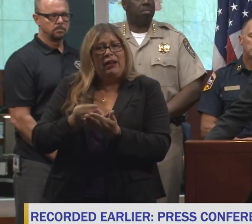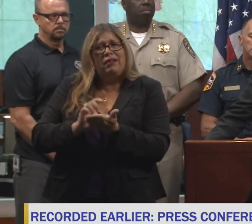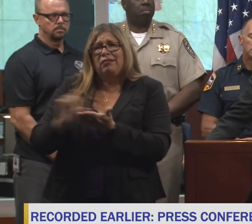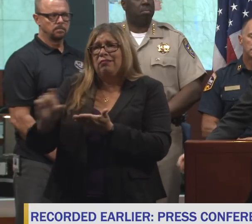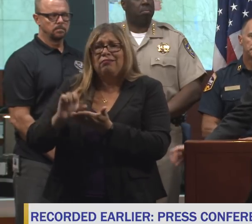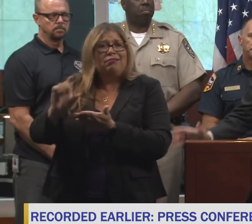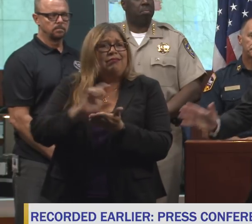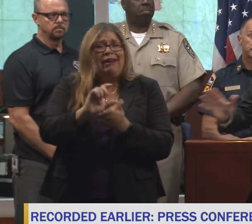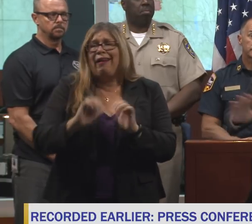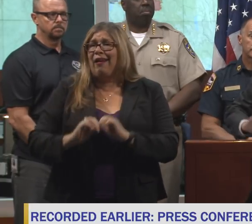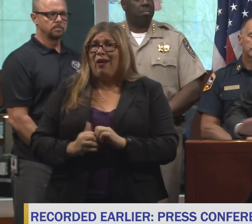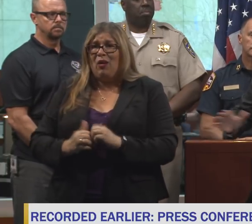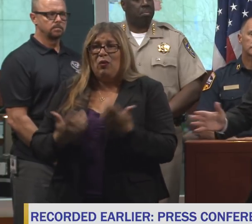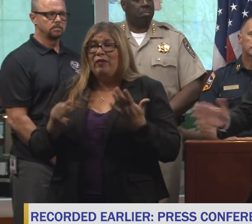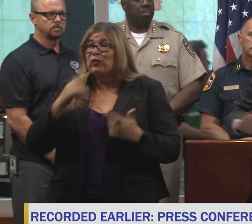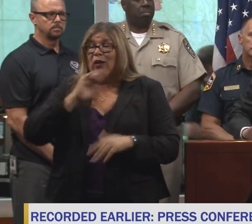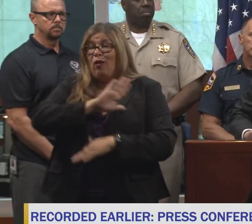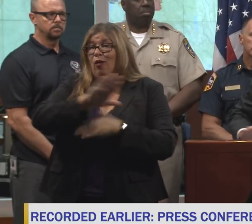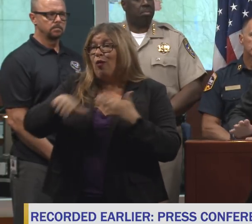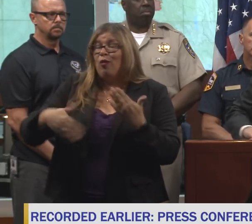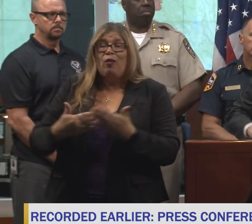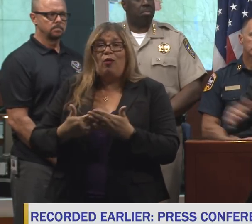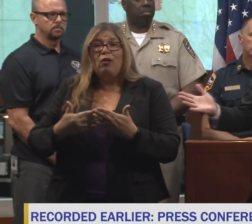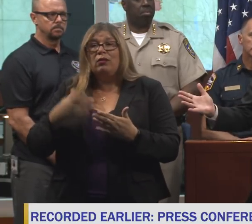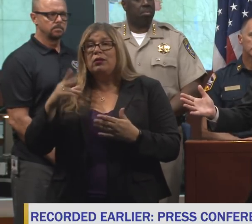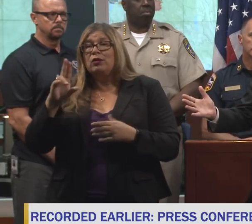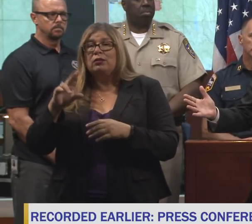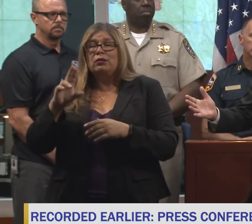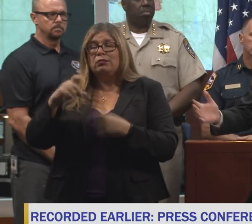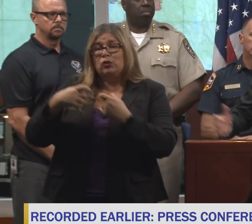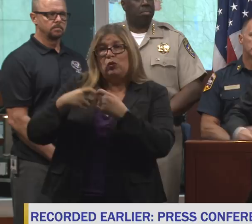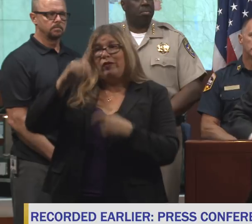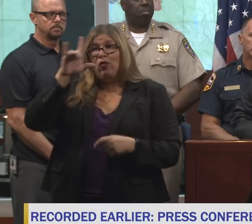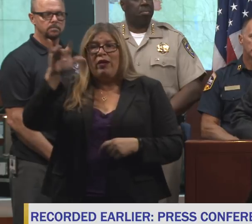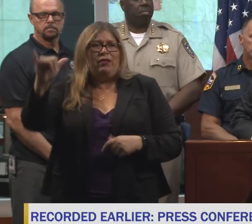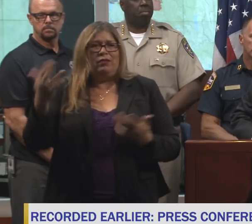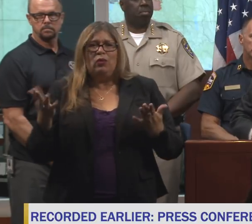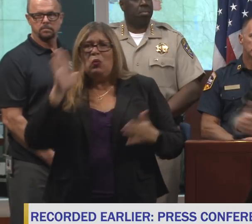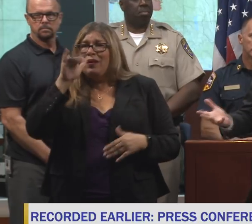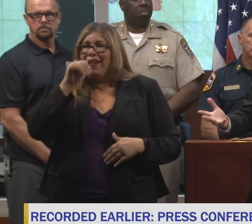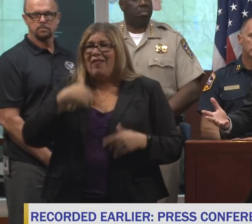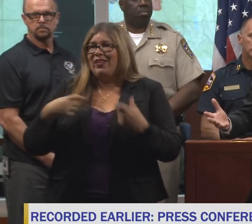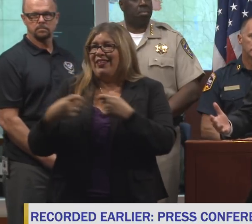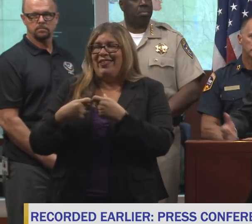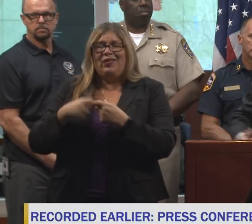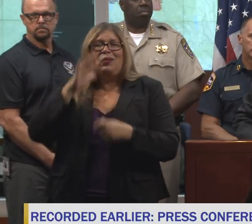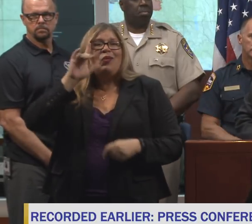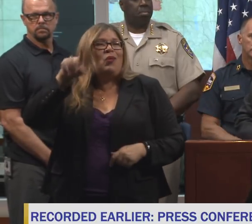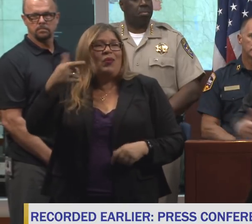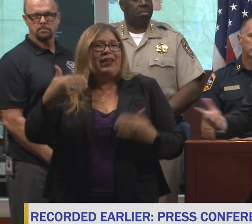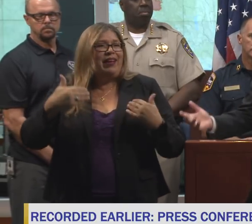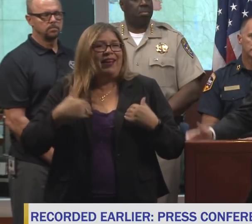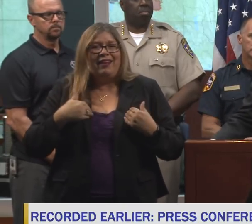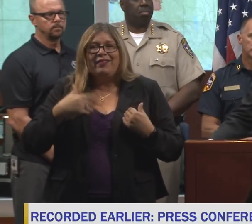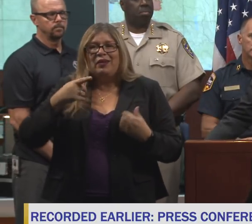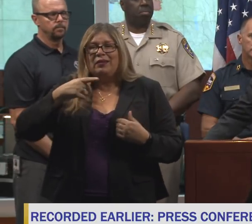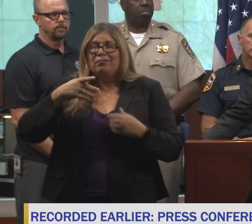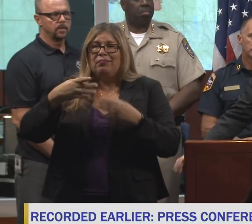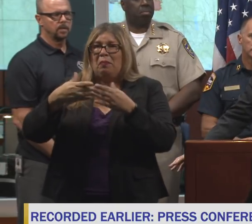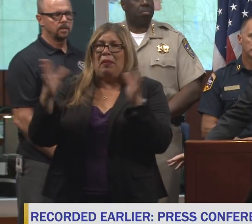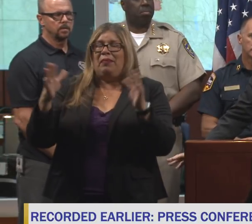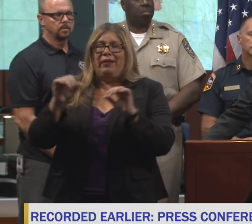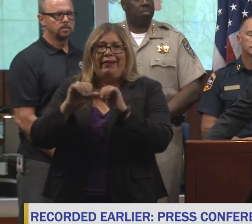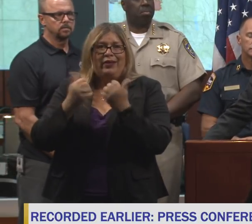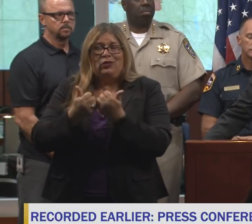If you say it all is the utility forever, there won't be utilities. There'll just be public agencies, and it will all go through the tax